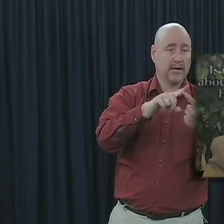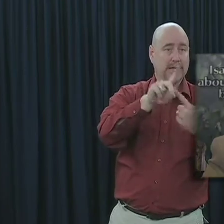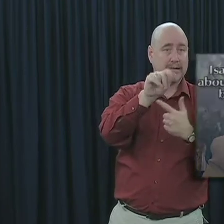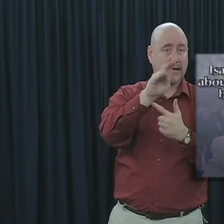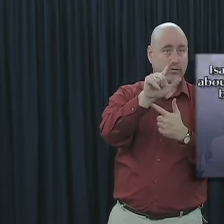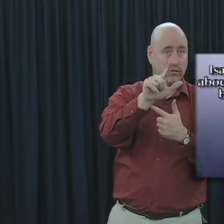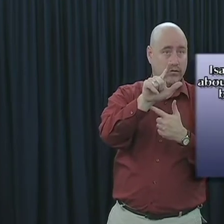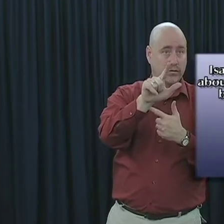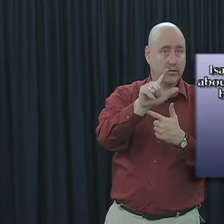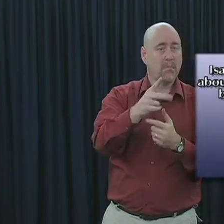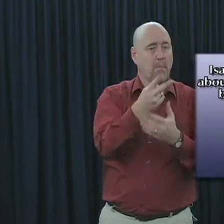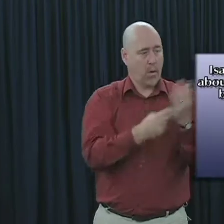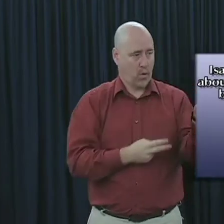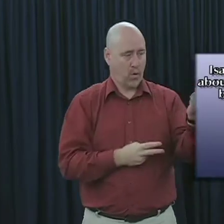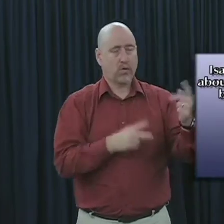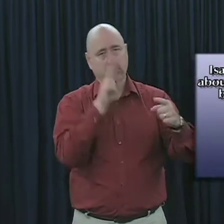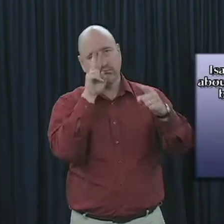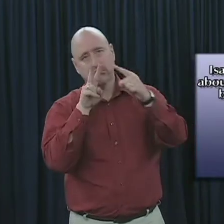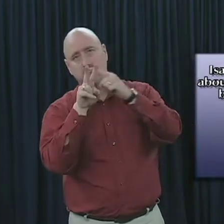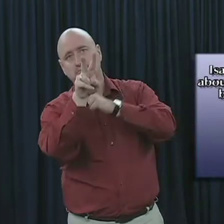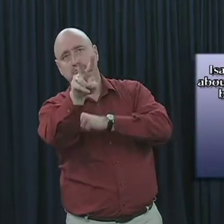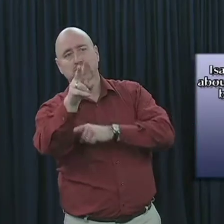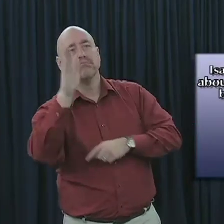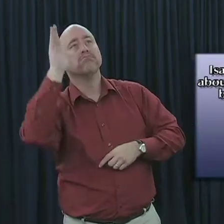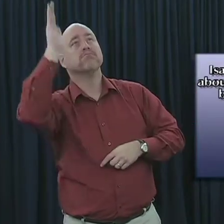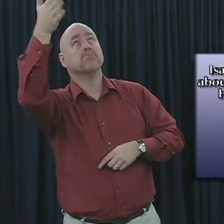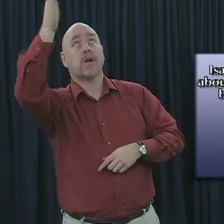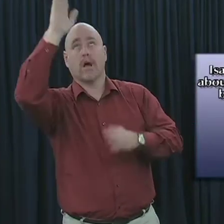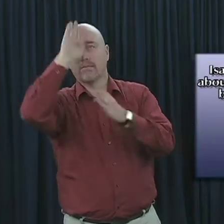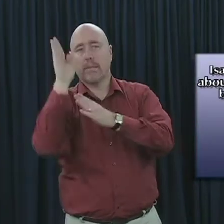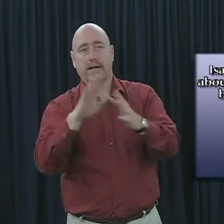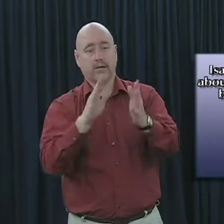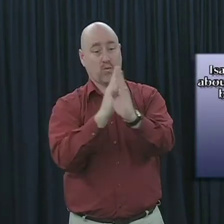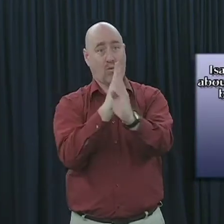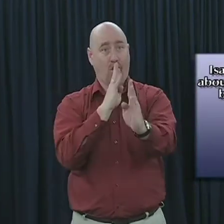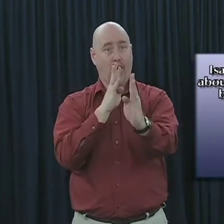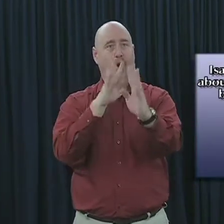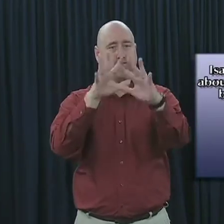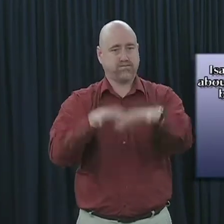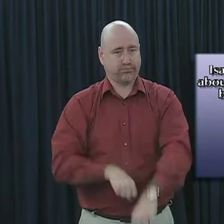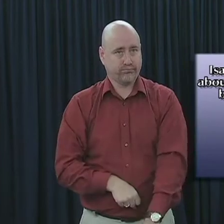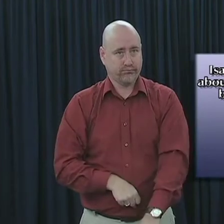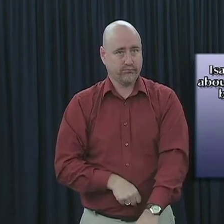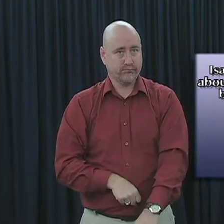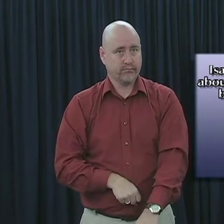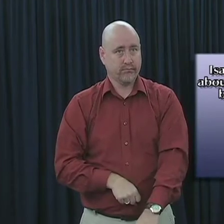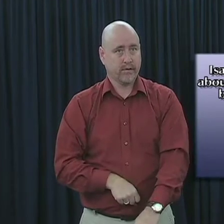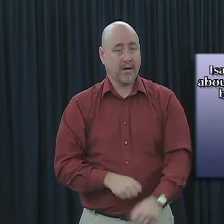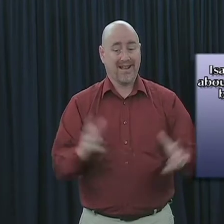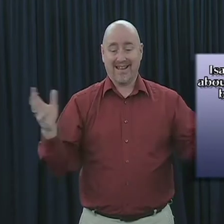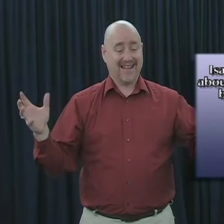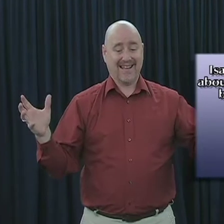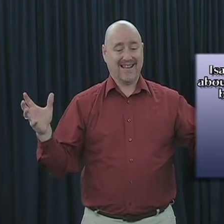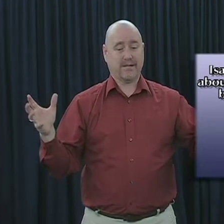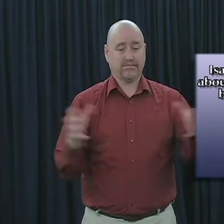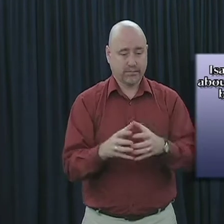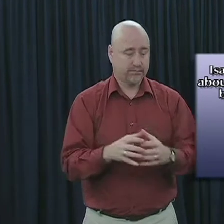Daniel. Both had prophesied about God's plan to eradicate that wall and remedy the division between Jew and